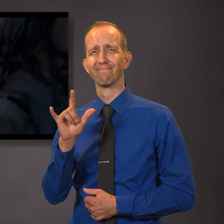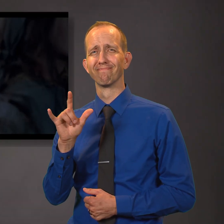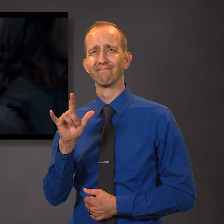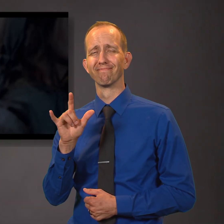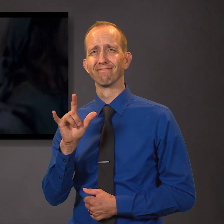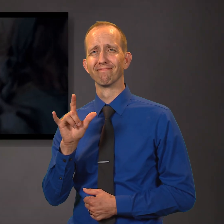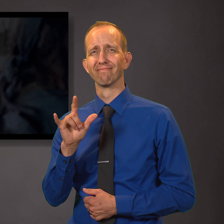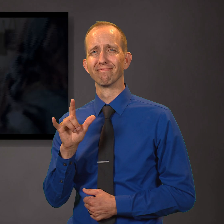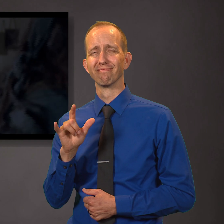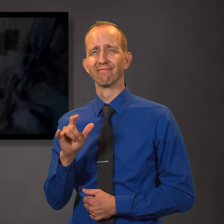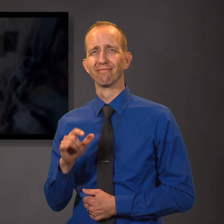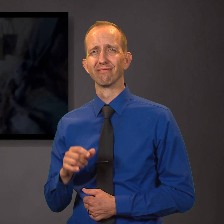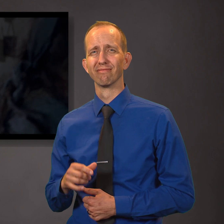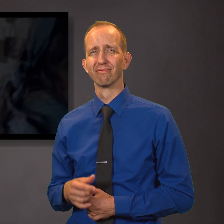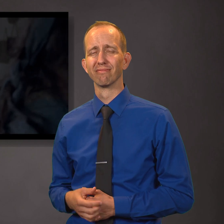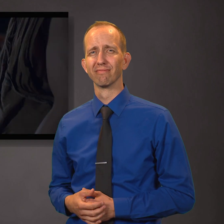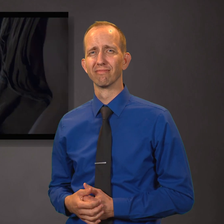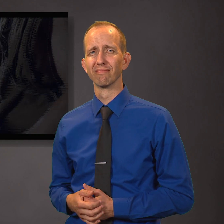I love you. I you.